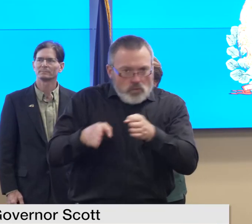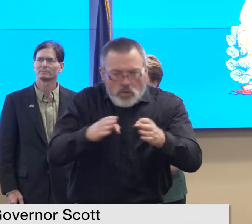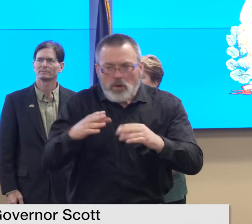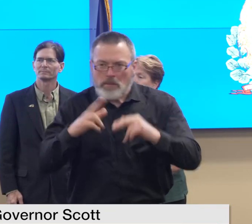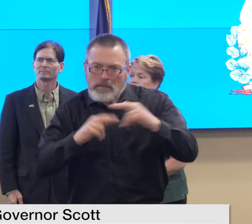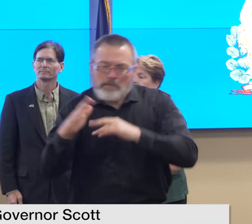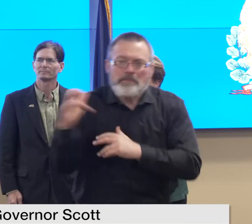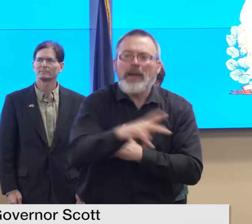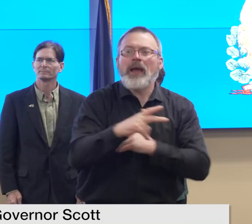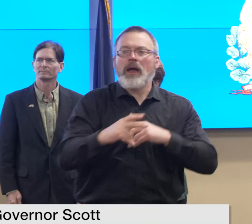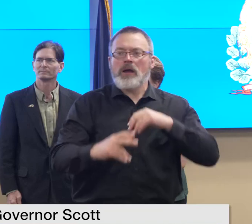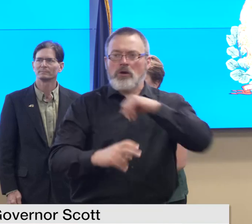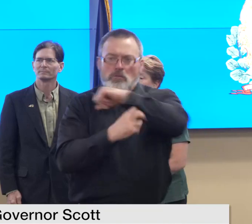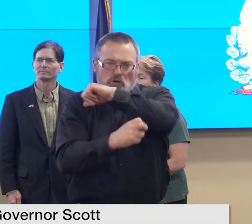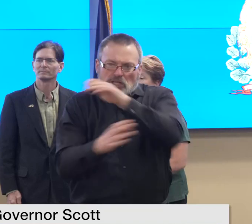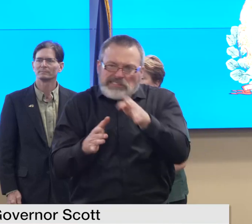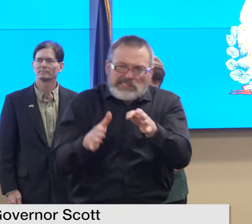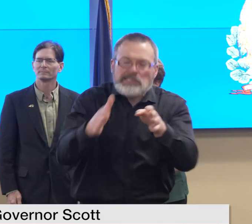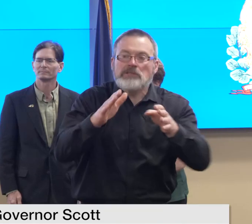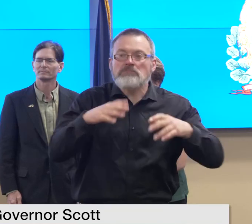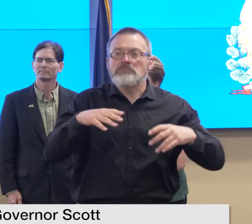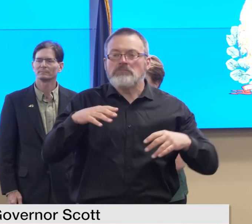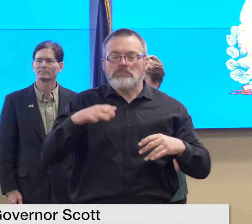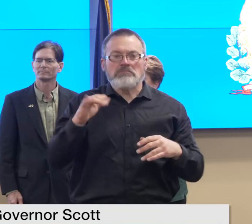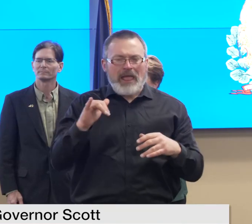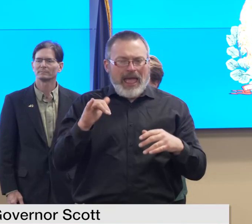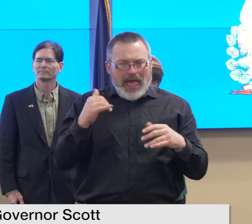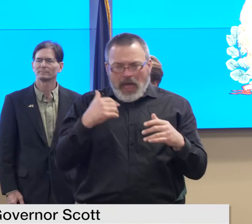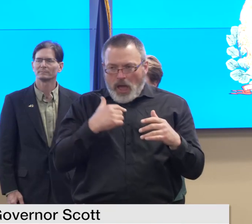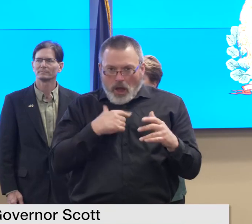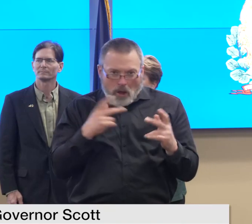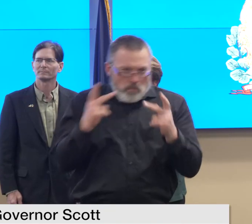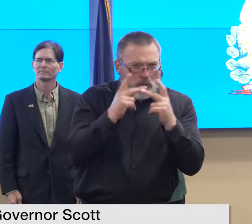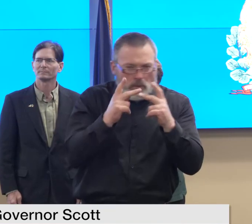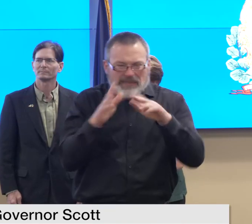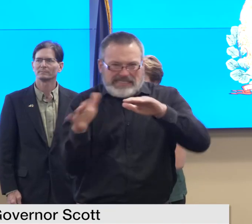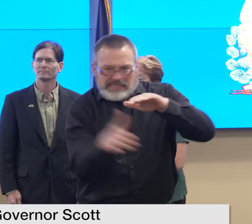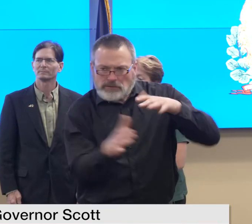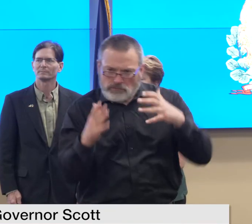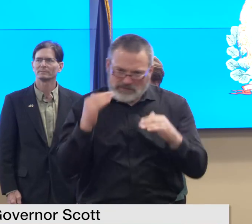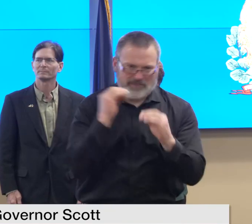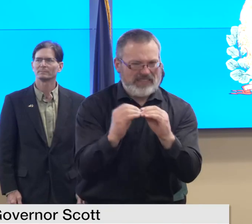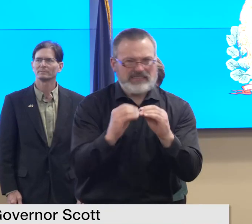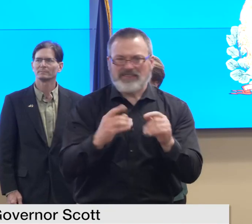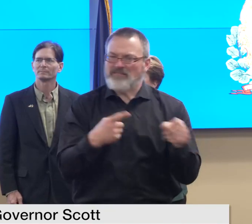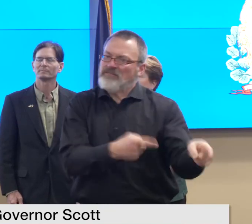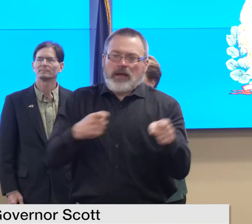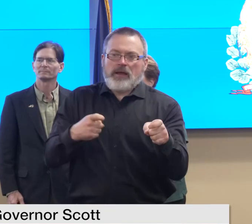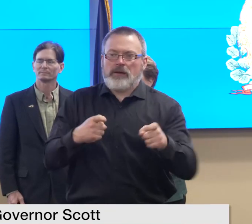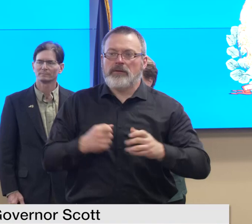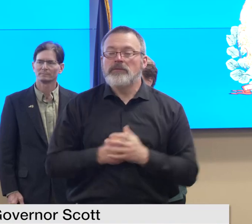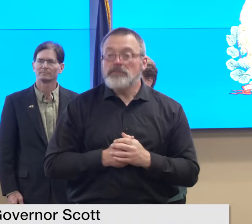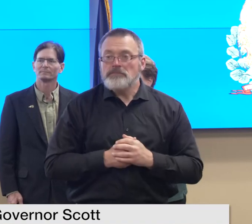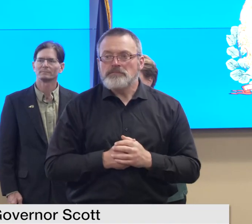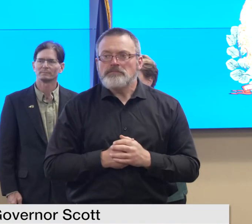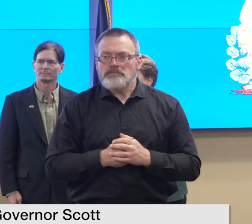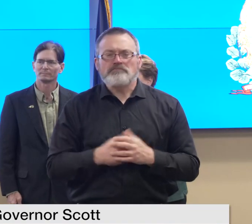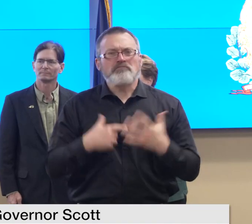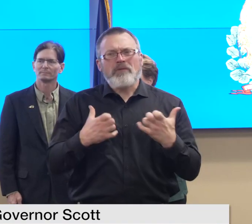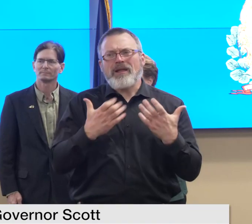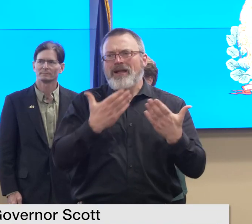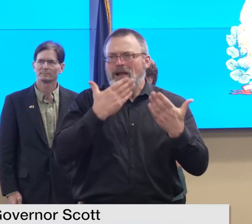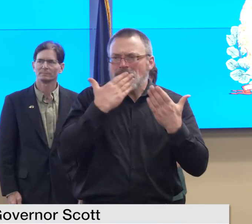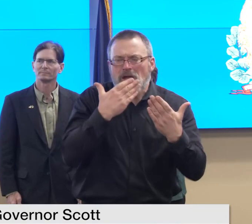wherever we can before we turn it over to commissioner morrison i want to again thank all vermonters who are stepping up